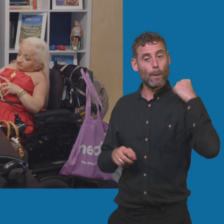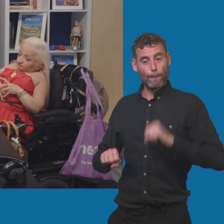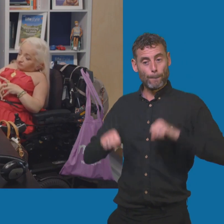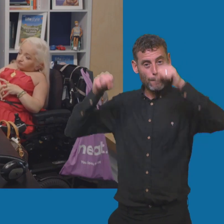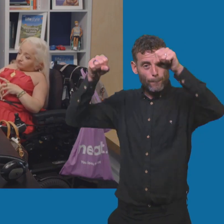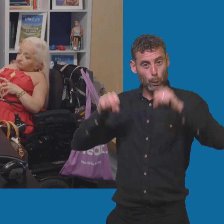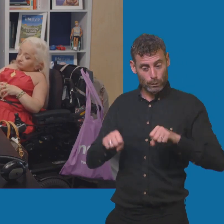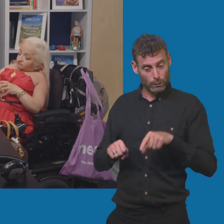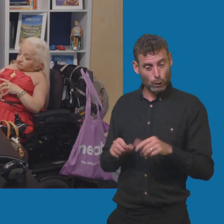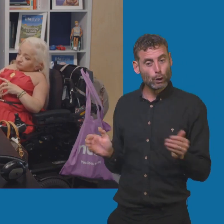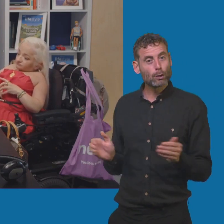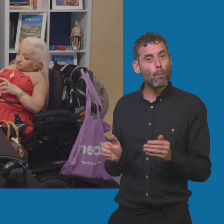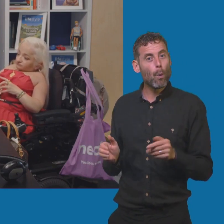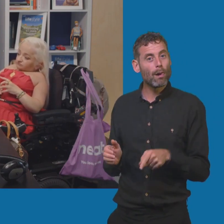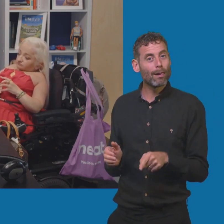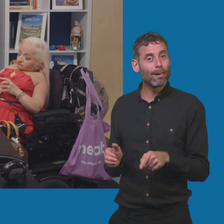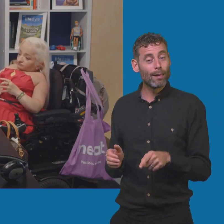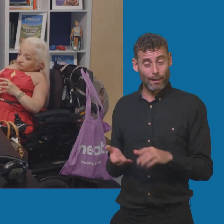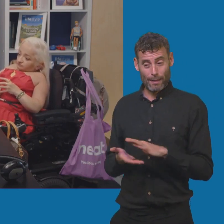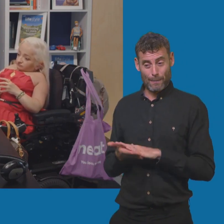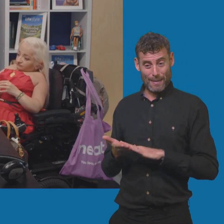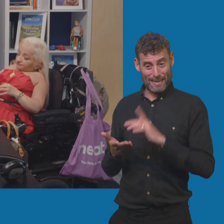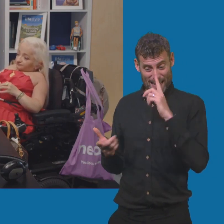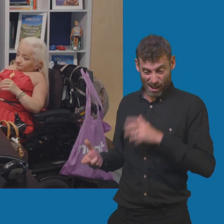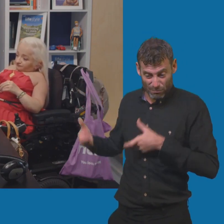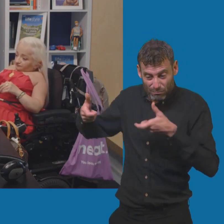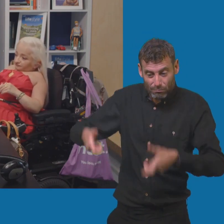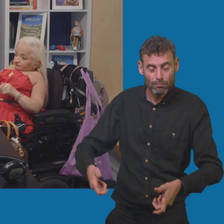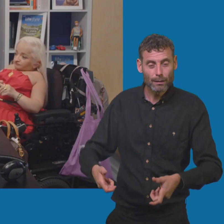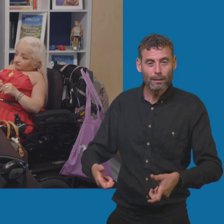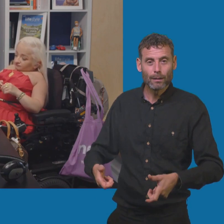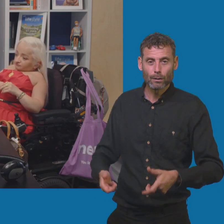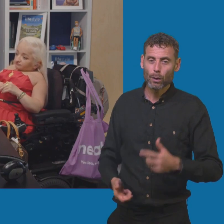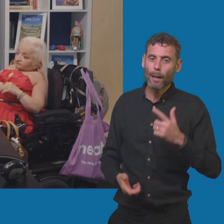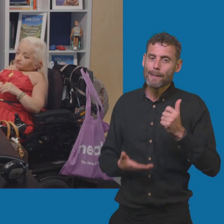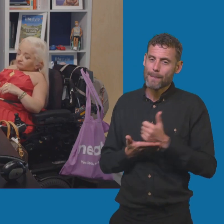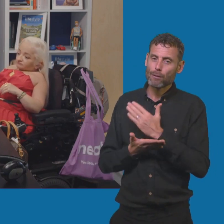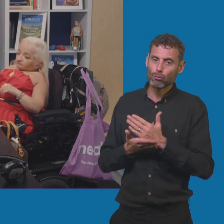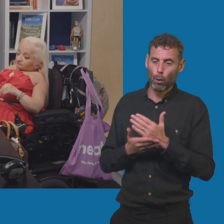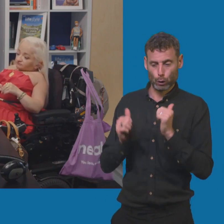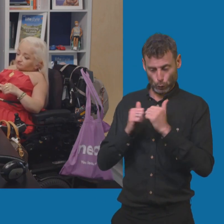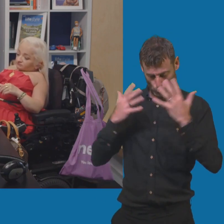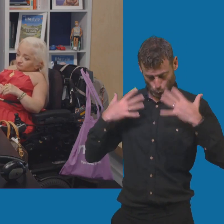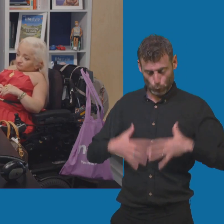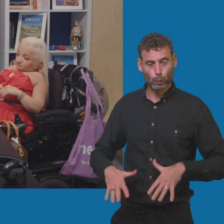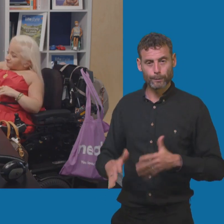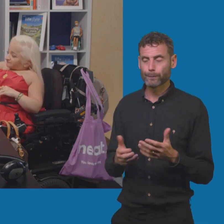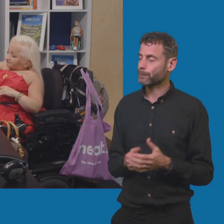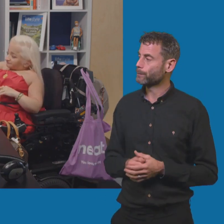cars because of the way the batteries are positioned not always so check that a hoist will work if you need one and those are kind of the main bits to get you going. And our